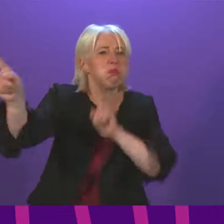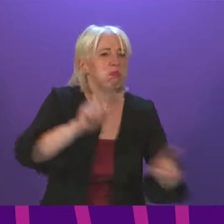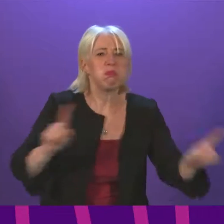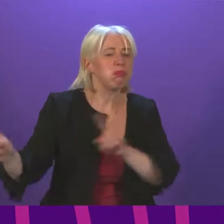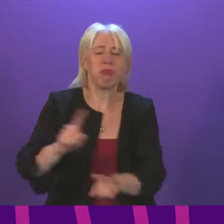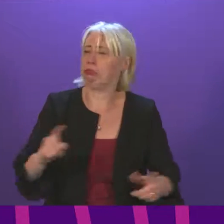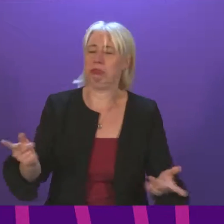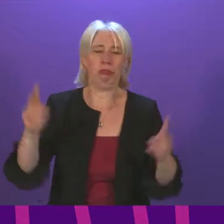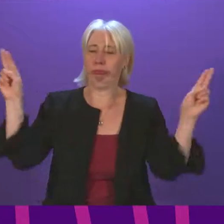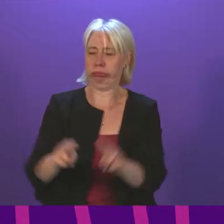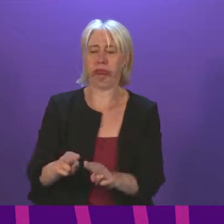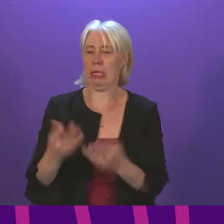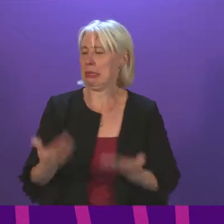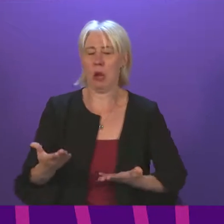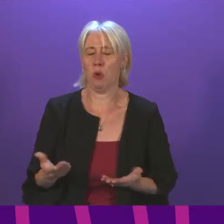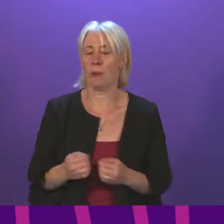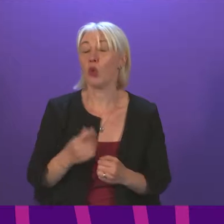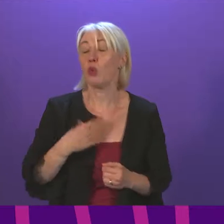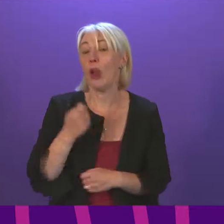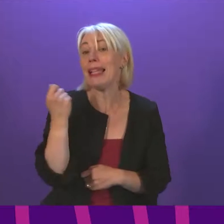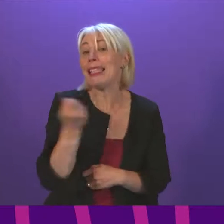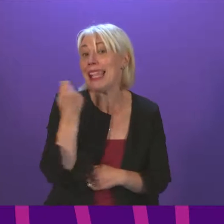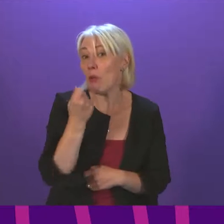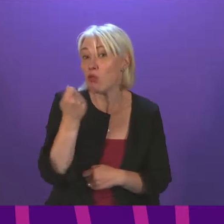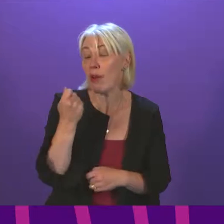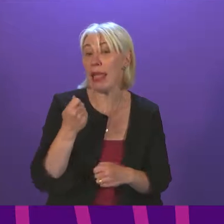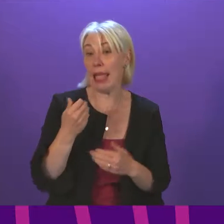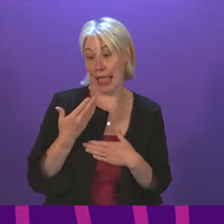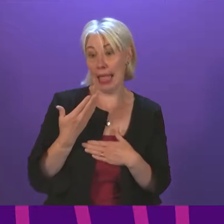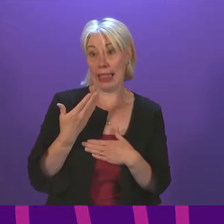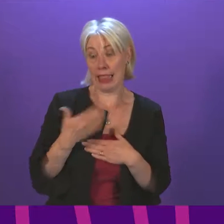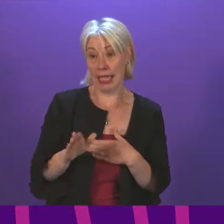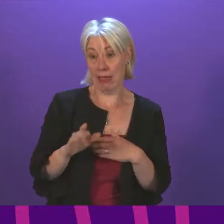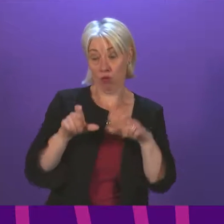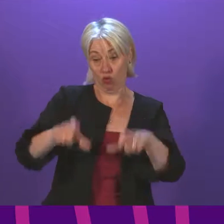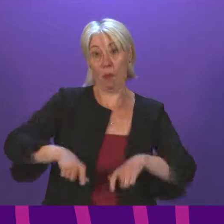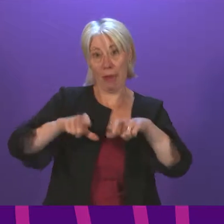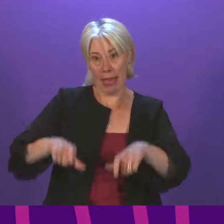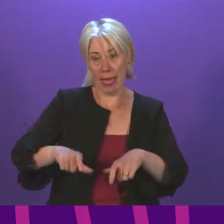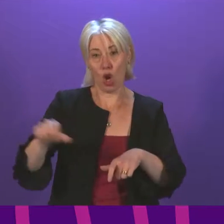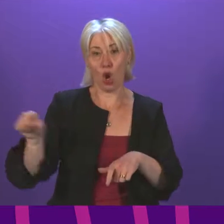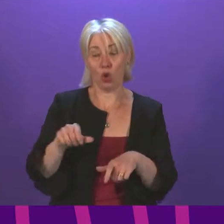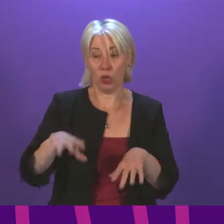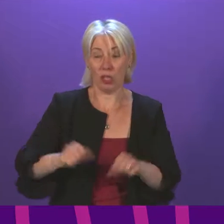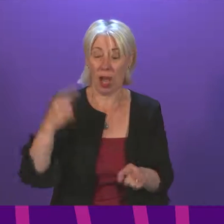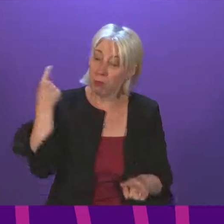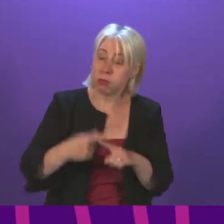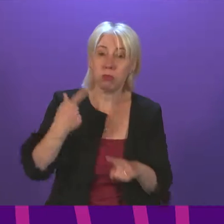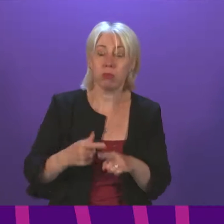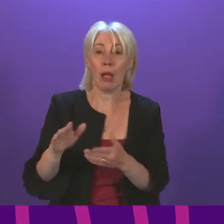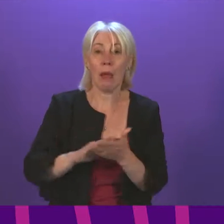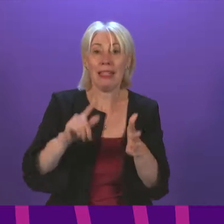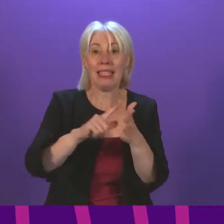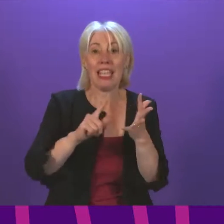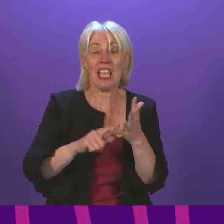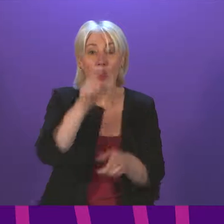the previous European temporary leave-to-remain scheme should be implemented immediately to allow EU citizens to stay